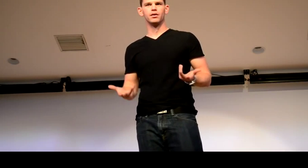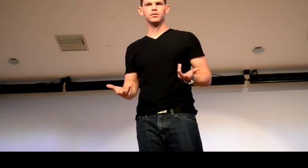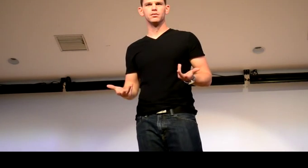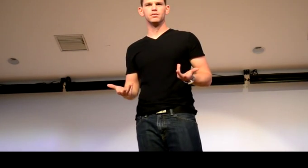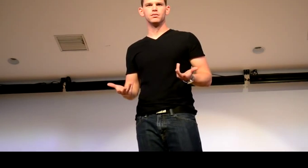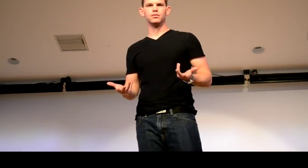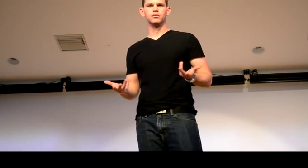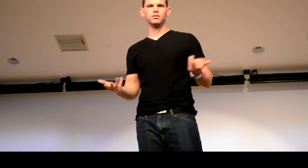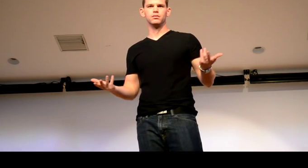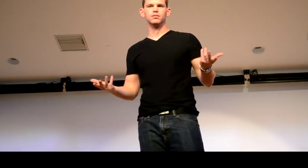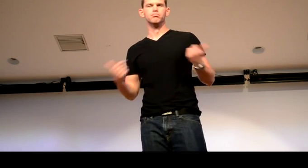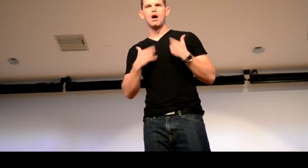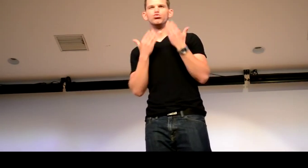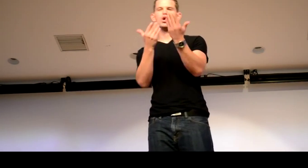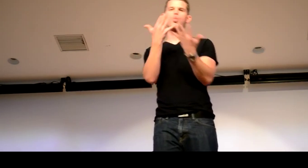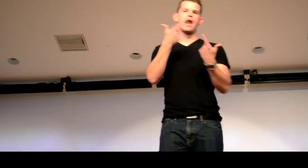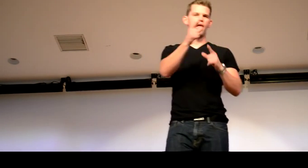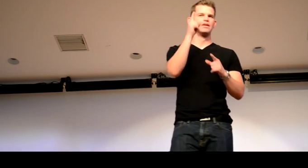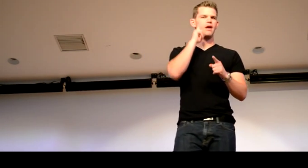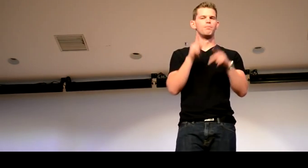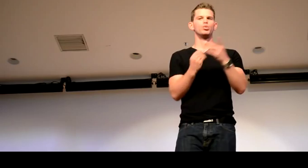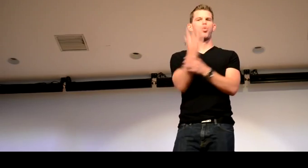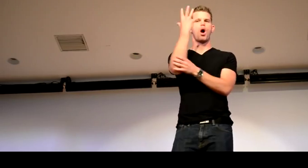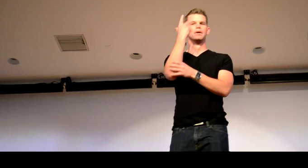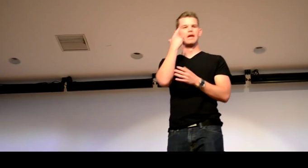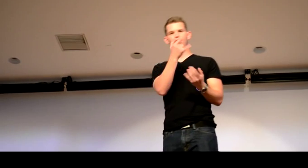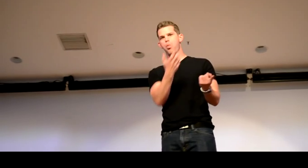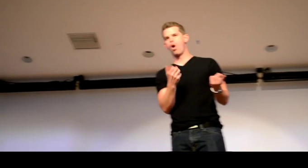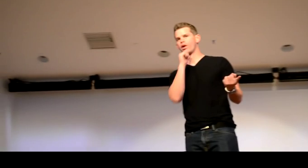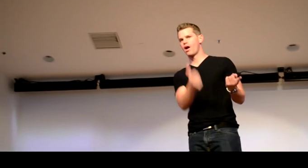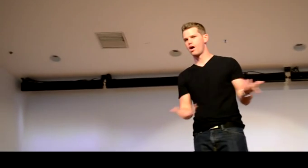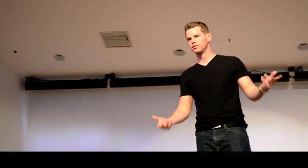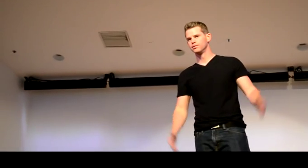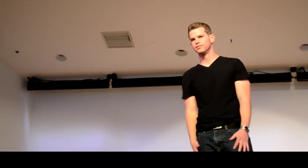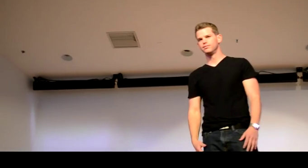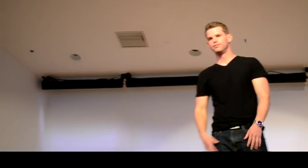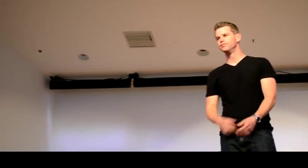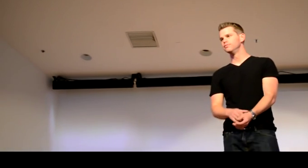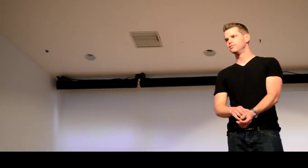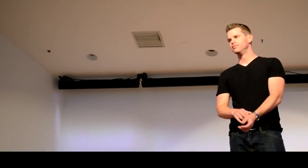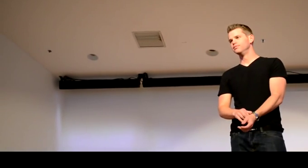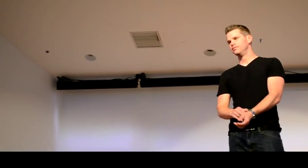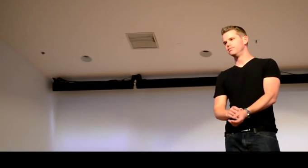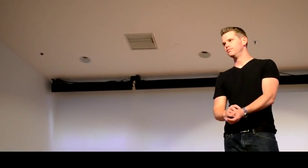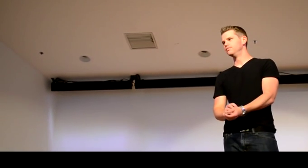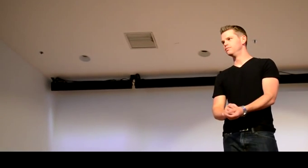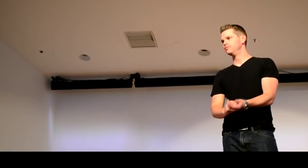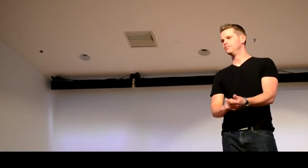said that I should wait till I go up to see if I want to see or not so I think that's a good idea to let the kids grow up to see if they themselves um